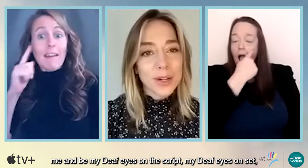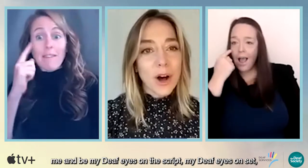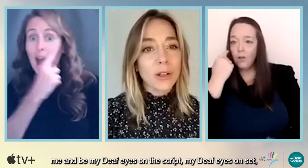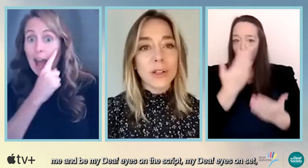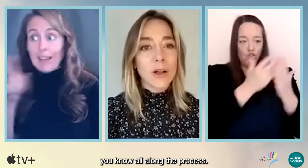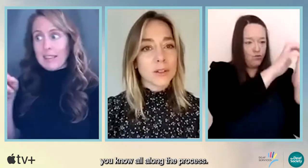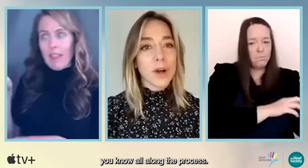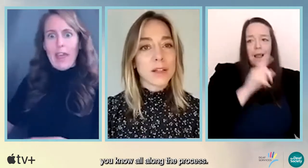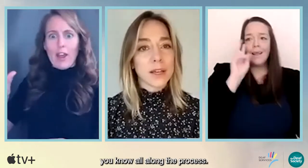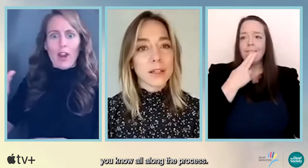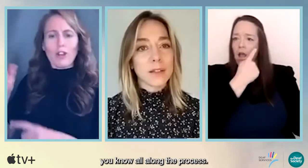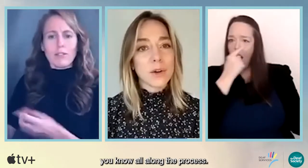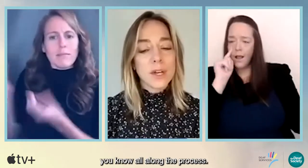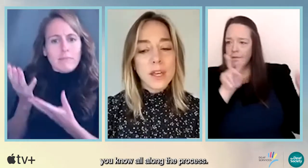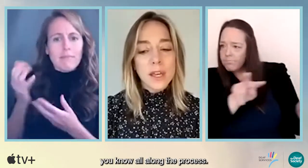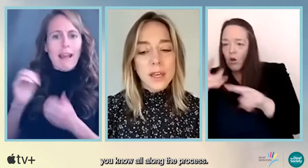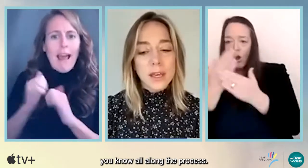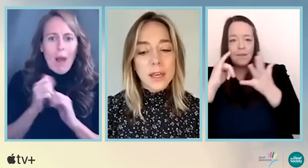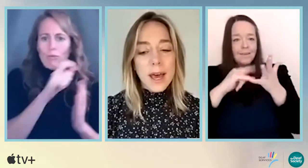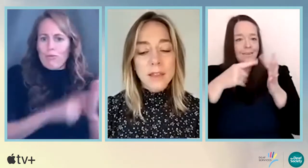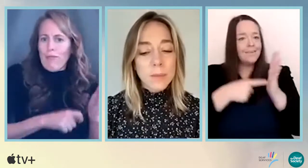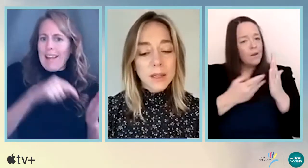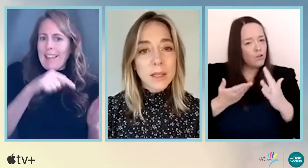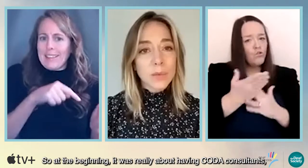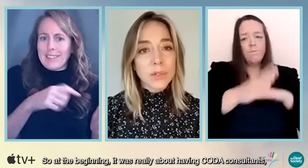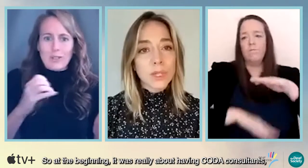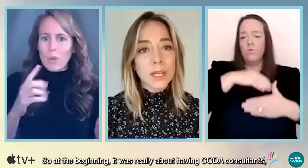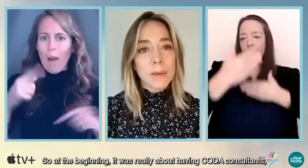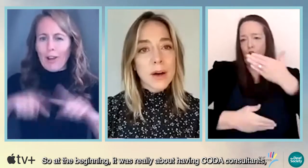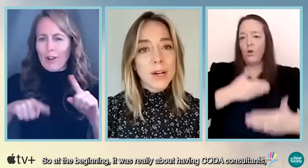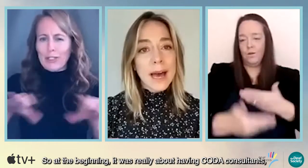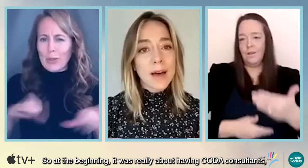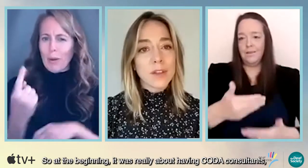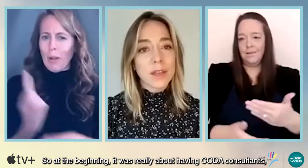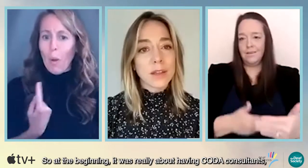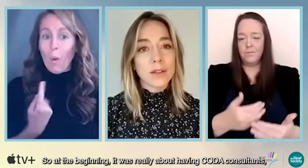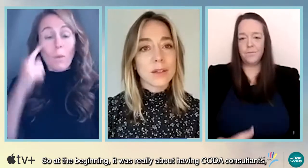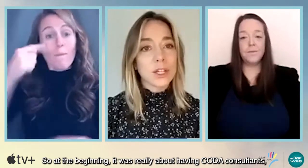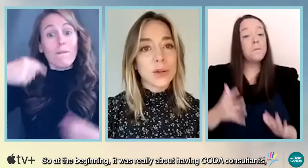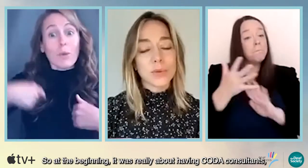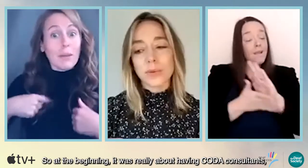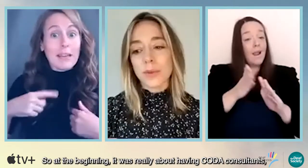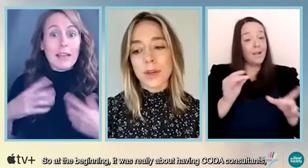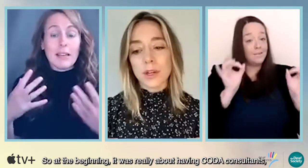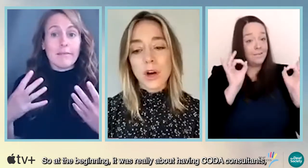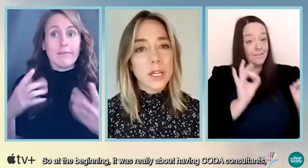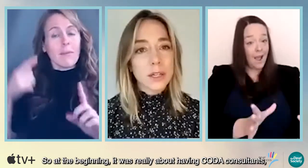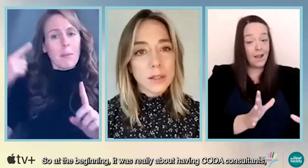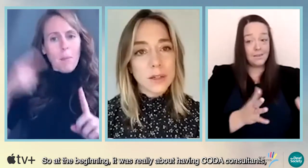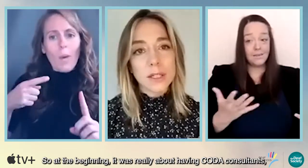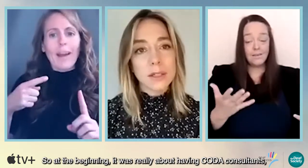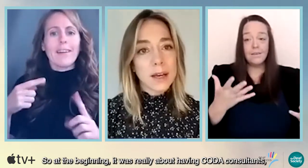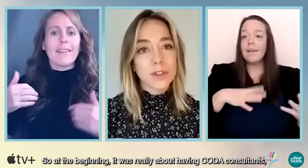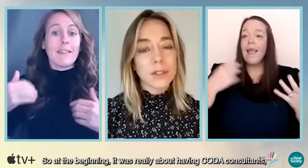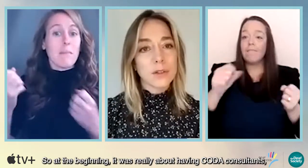you know, all along the process. So at the beginning, it was really about having, you know, CODA